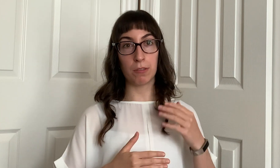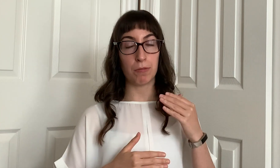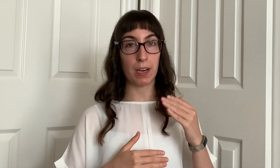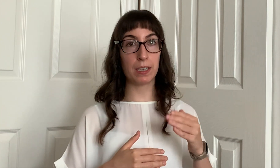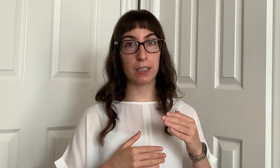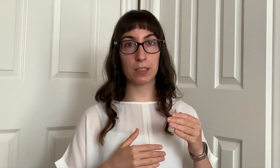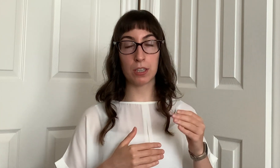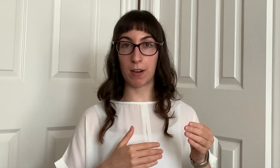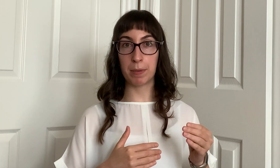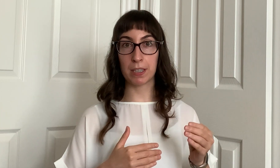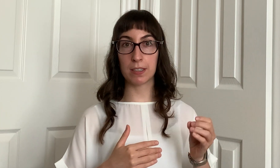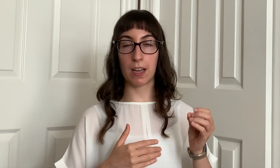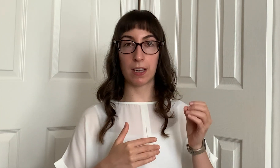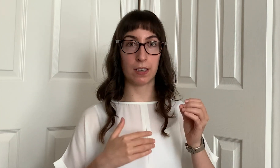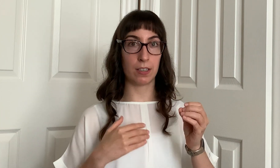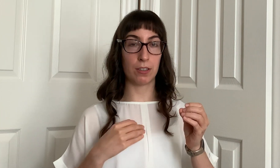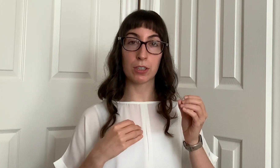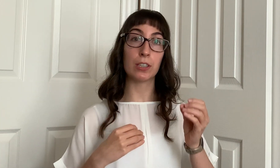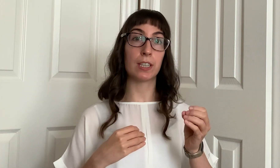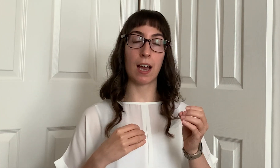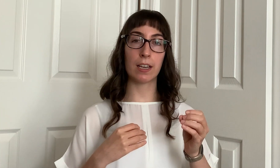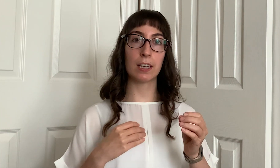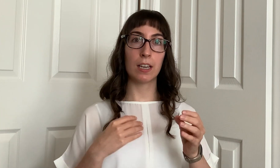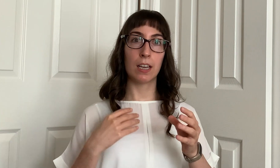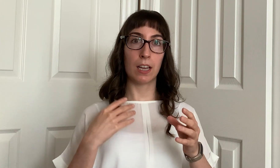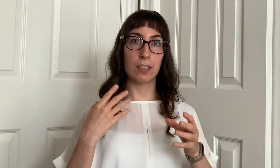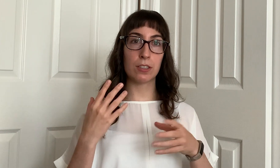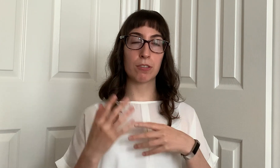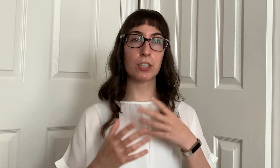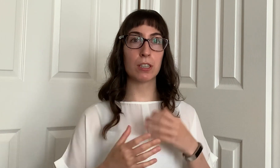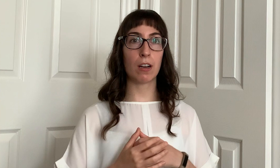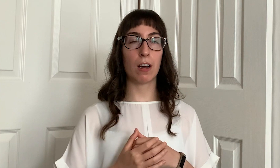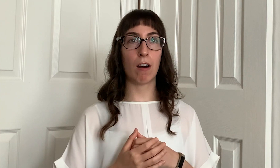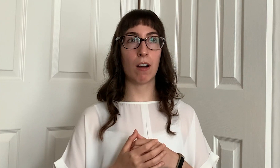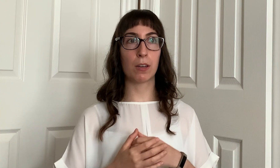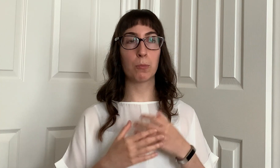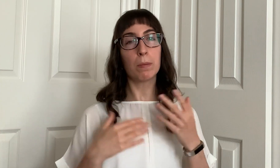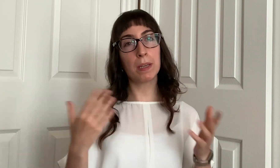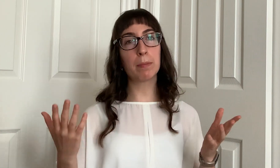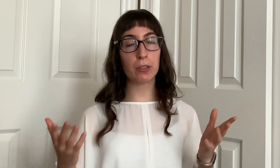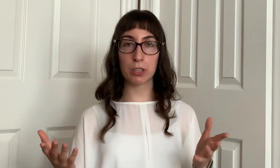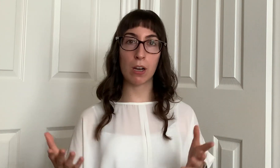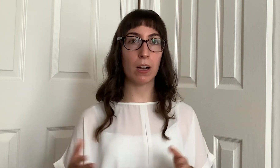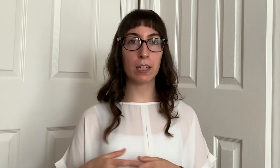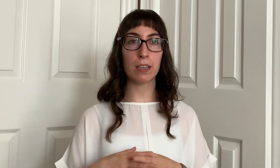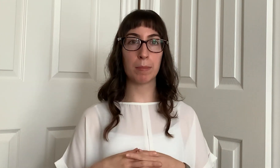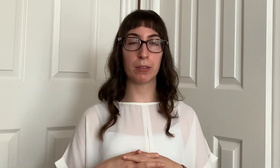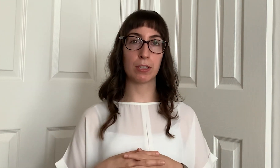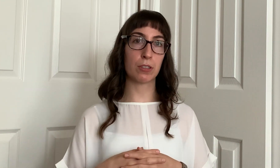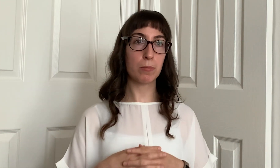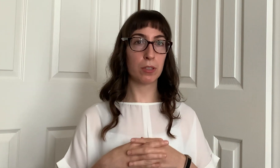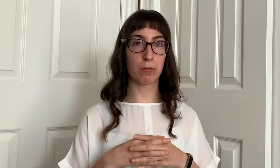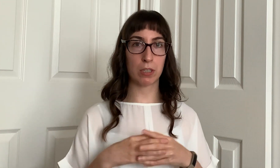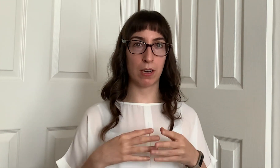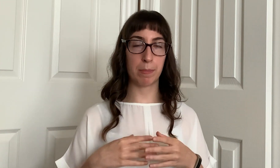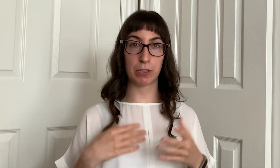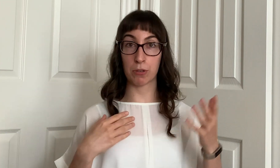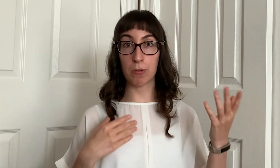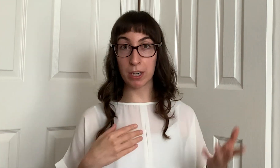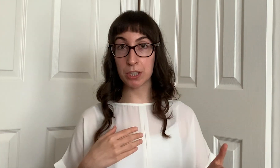finding the topics that you're good at and searching on what people are talking about in terms of those topics or questions